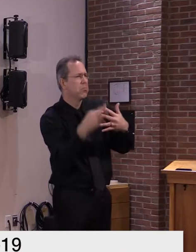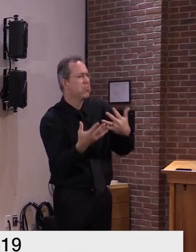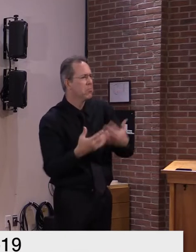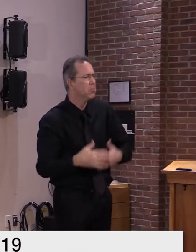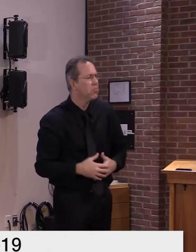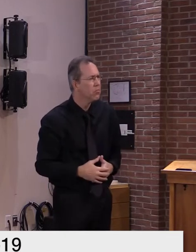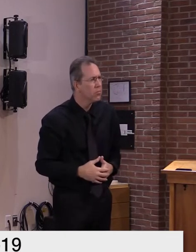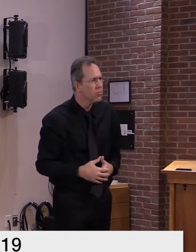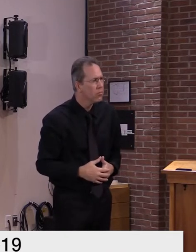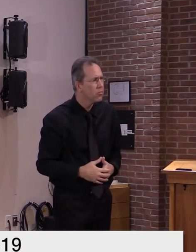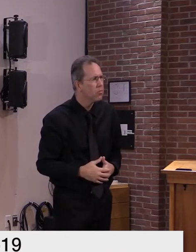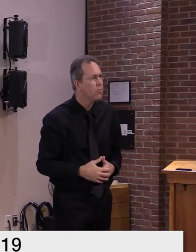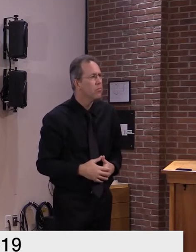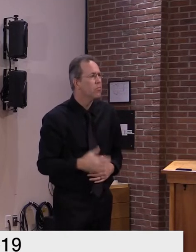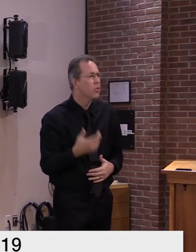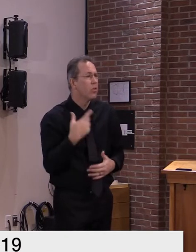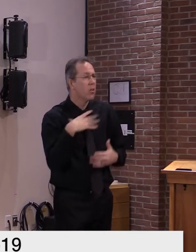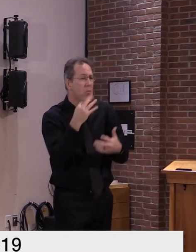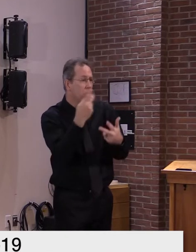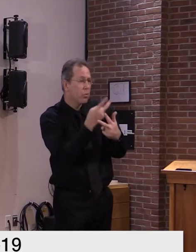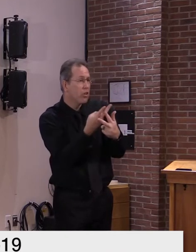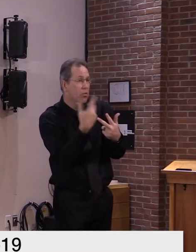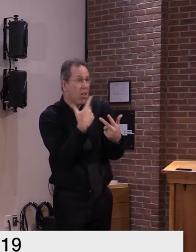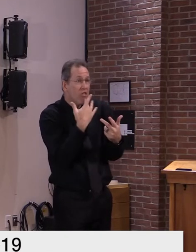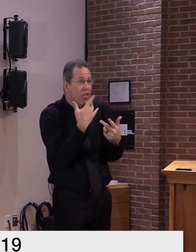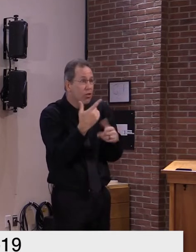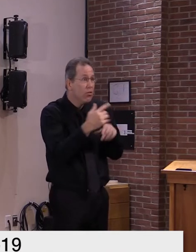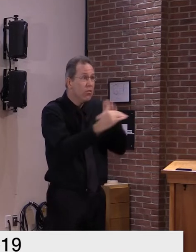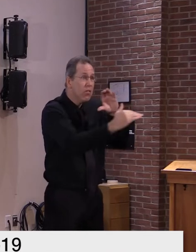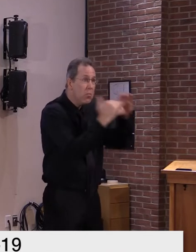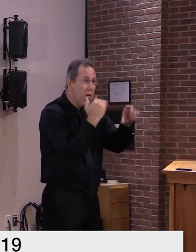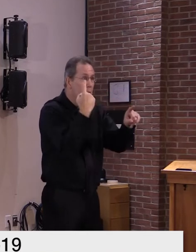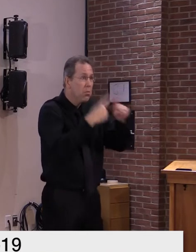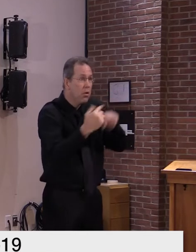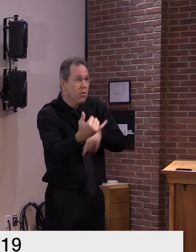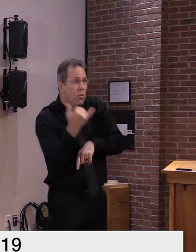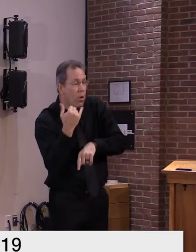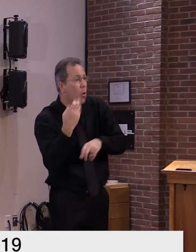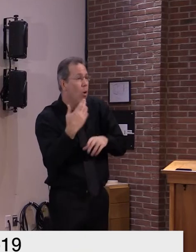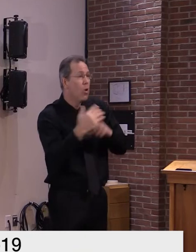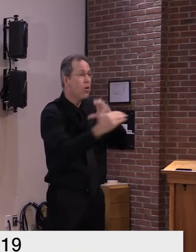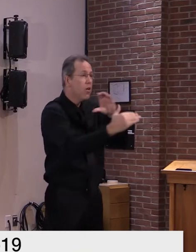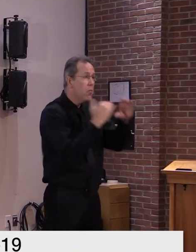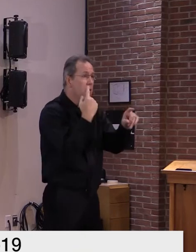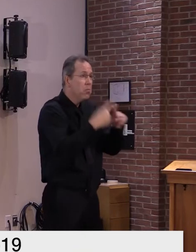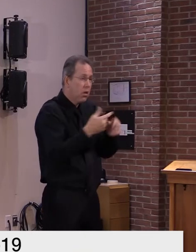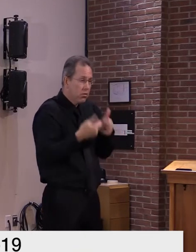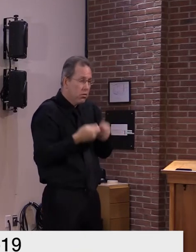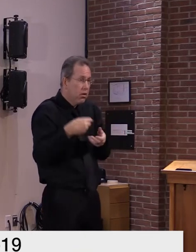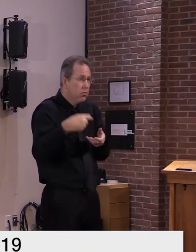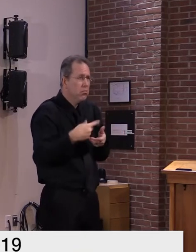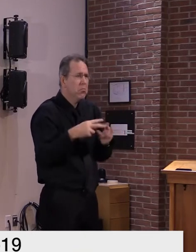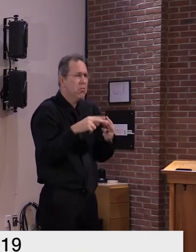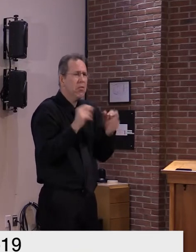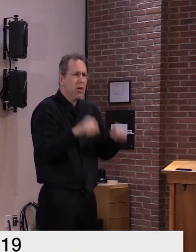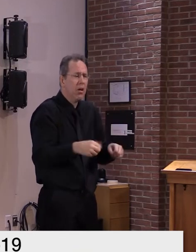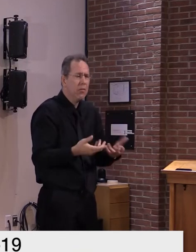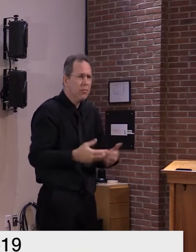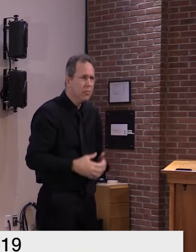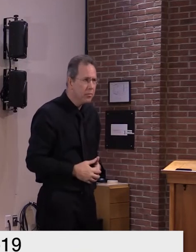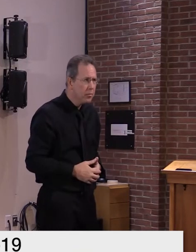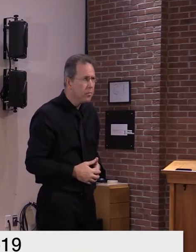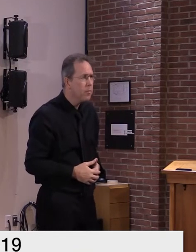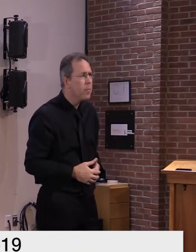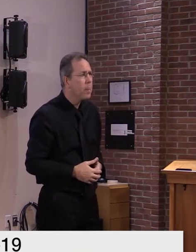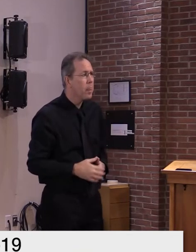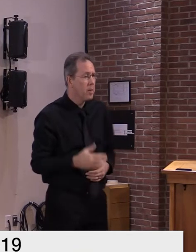notifications you want to receive in different modalities did i answer the question because i didn't i wasn't i was trying to hear most of it i was having a